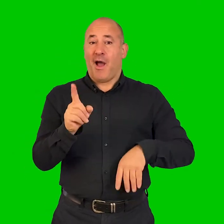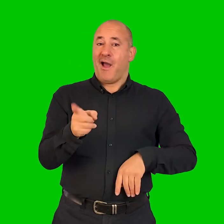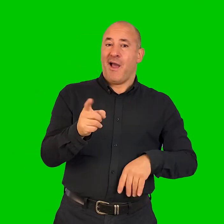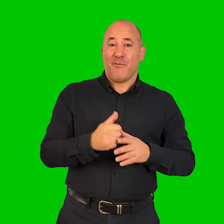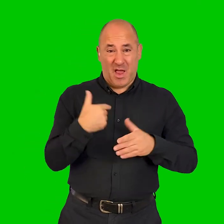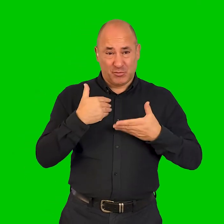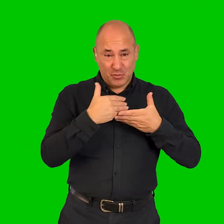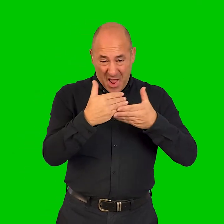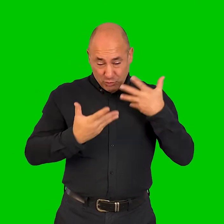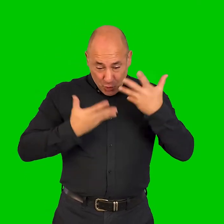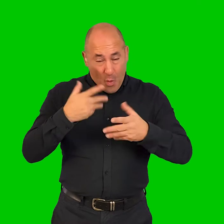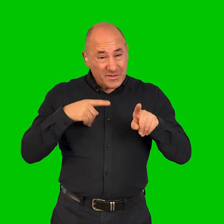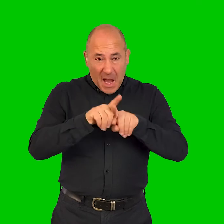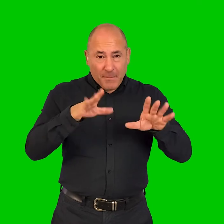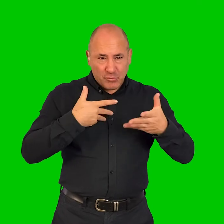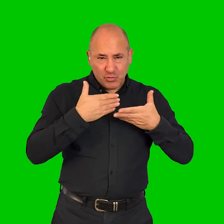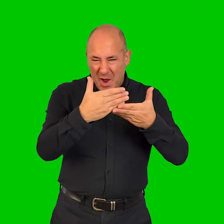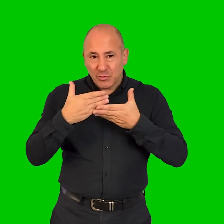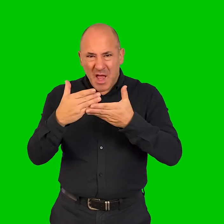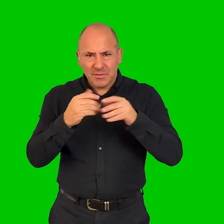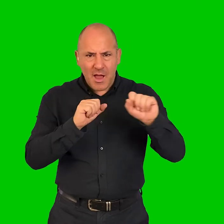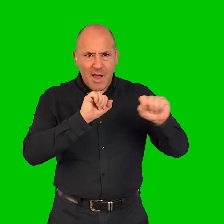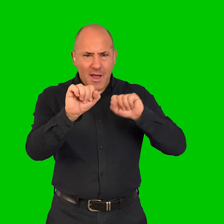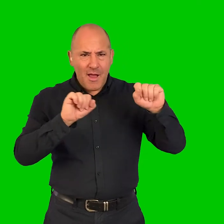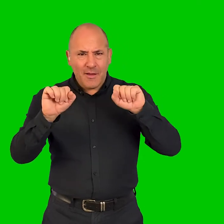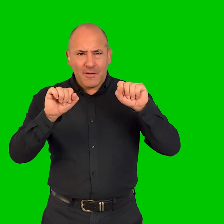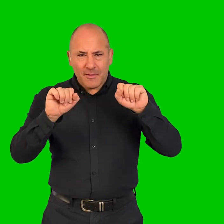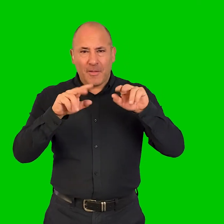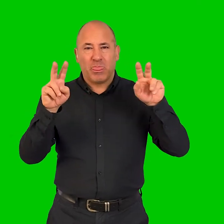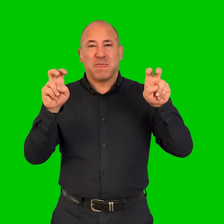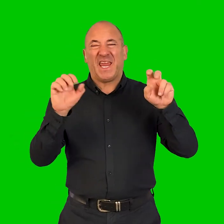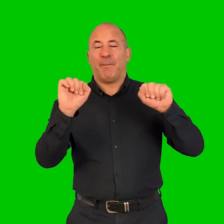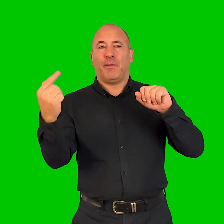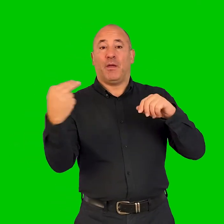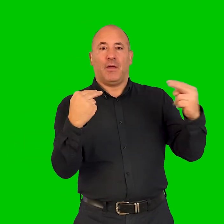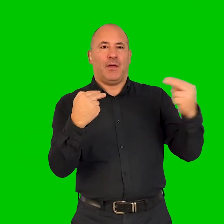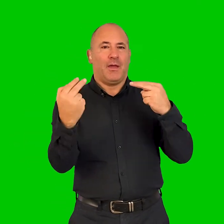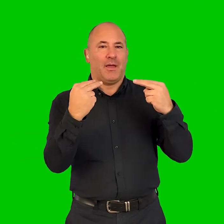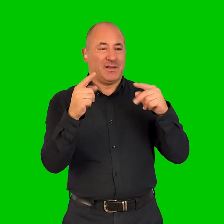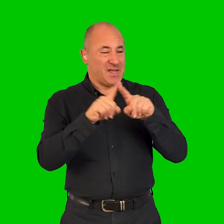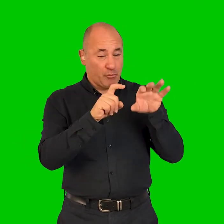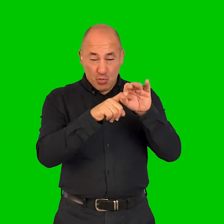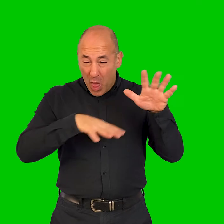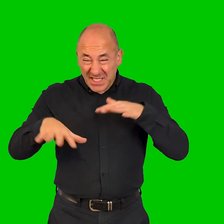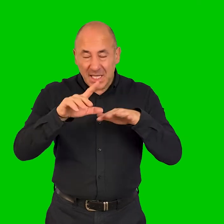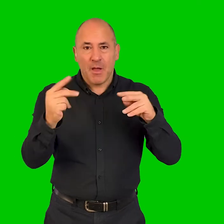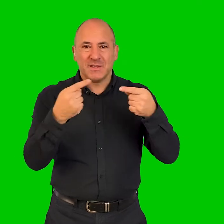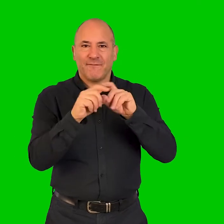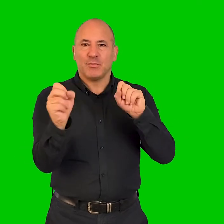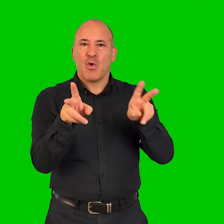story, that purpose, that theme, is just as, has the same quality as the other, and I think that's